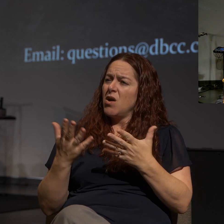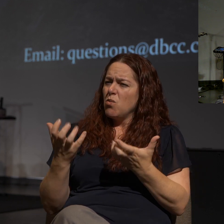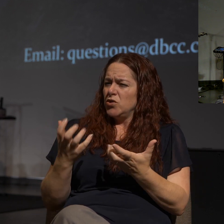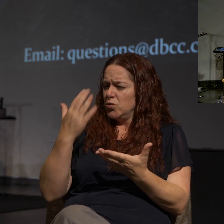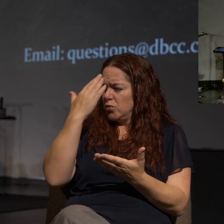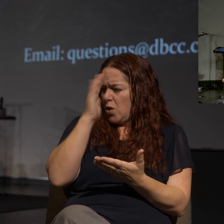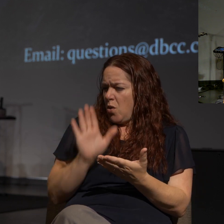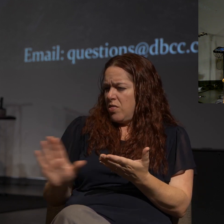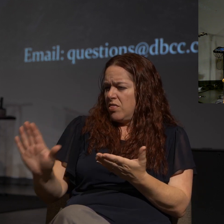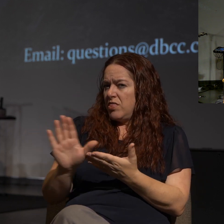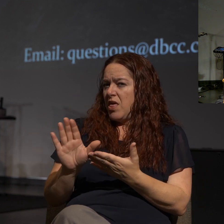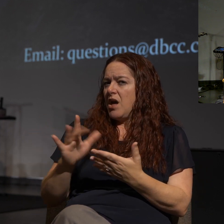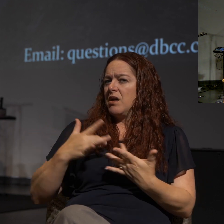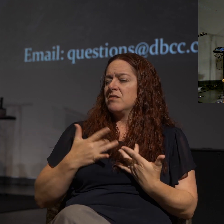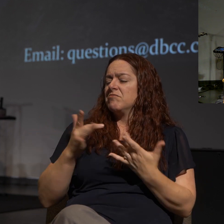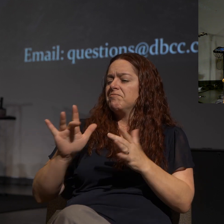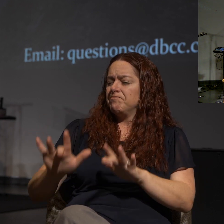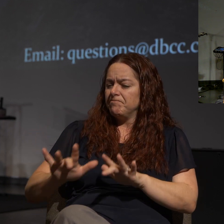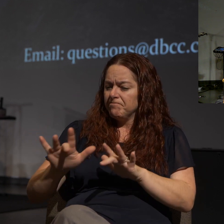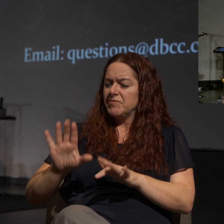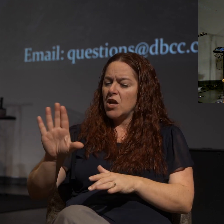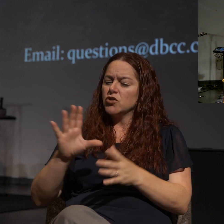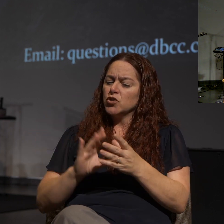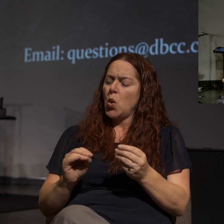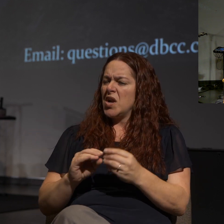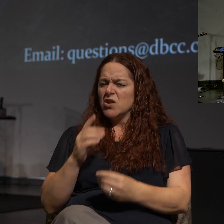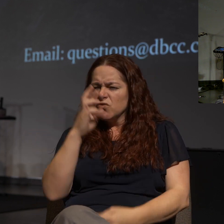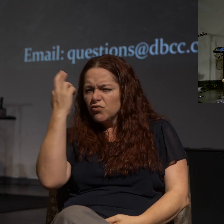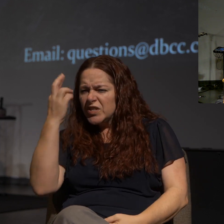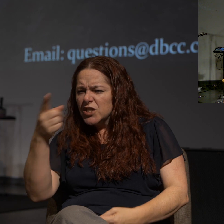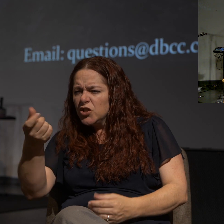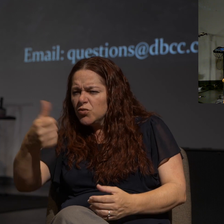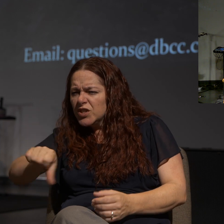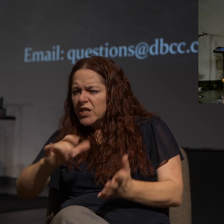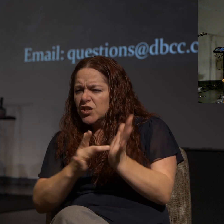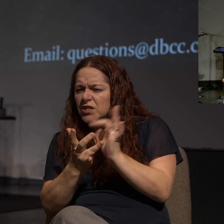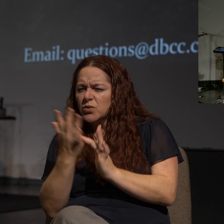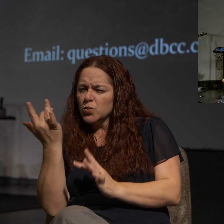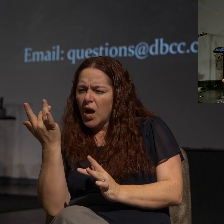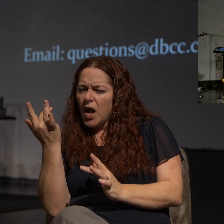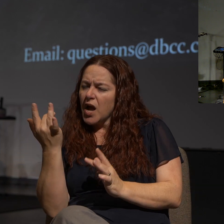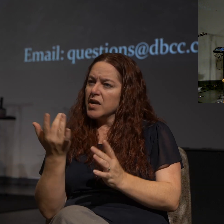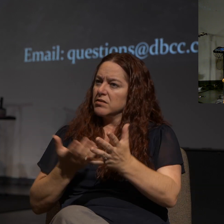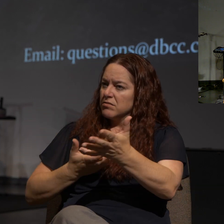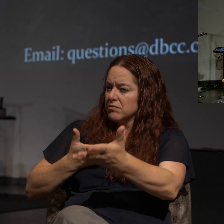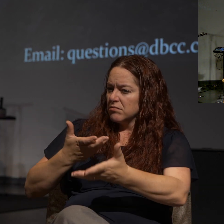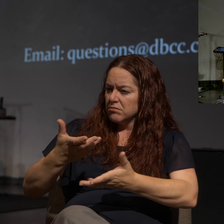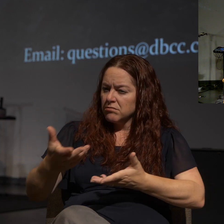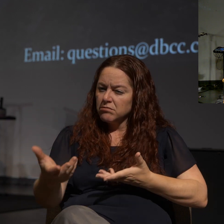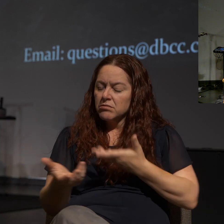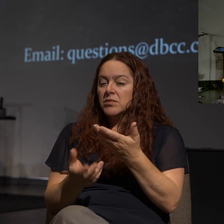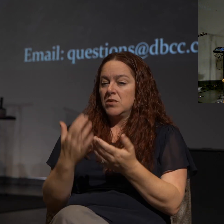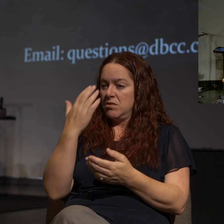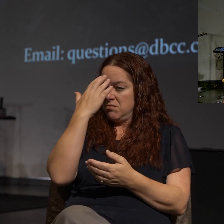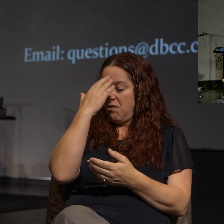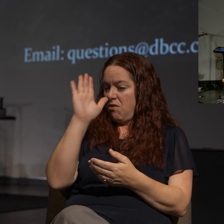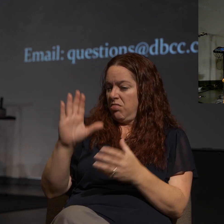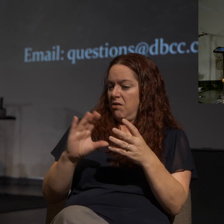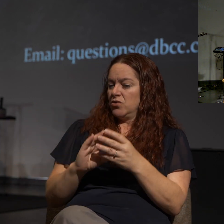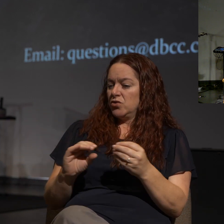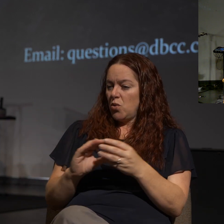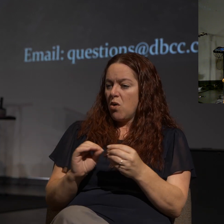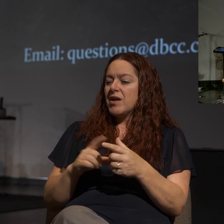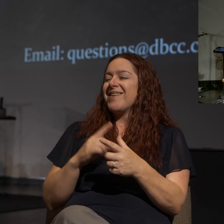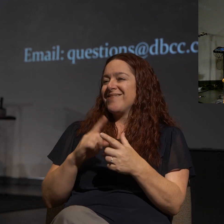story. There's a reason why they have rejected Jesus. And you knowing their story helps you better understand how to